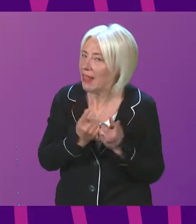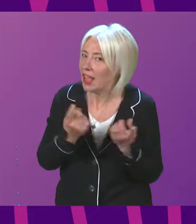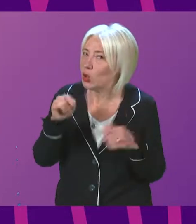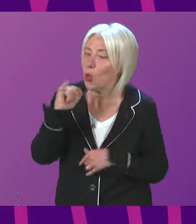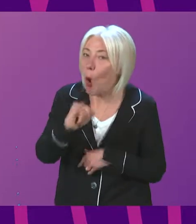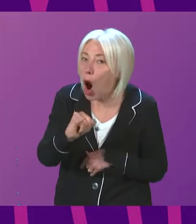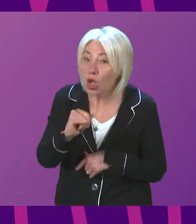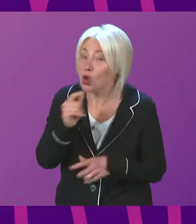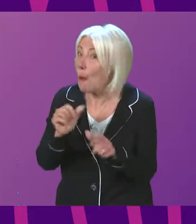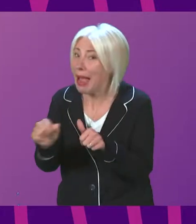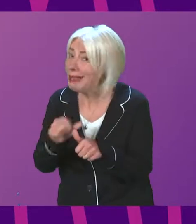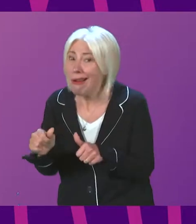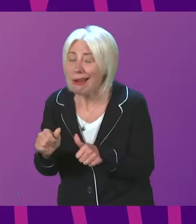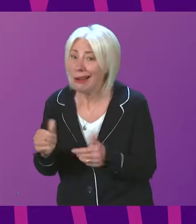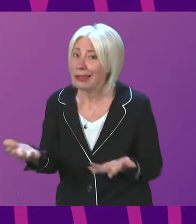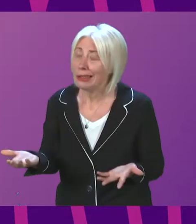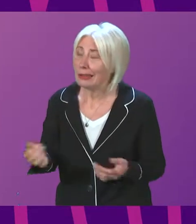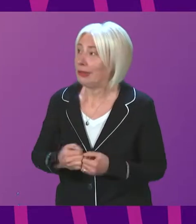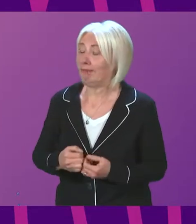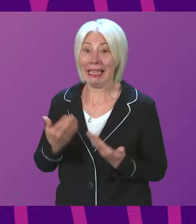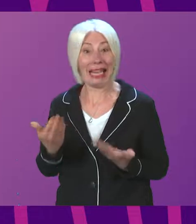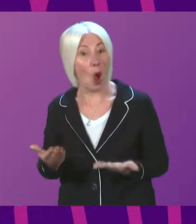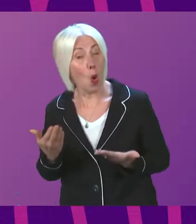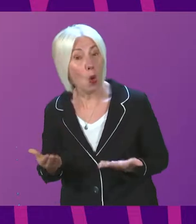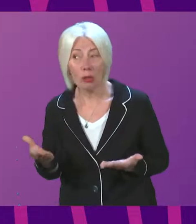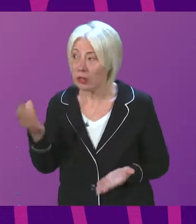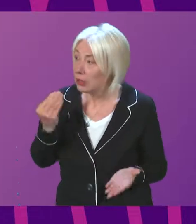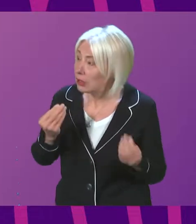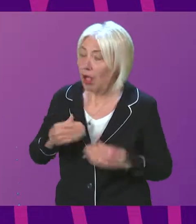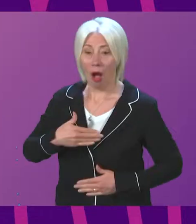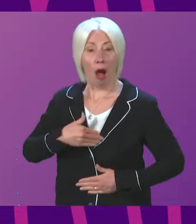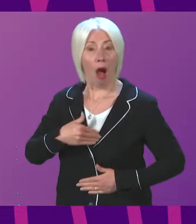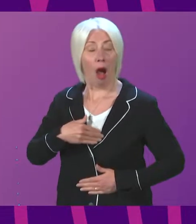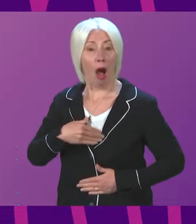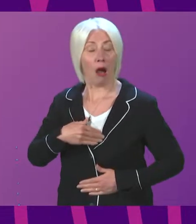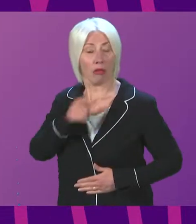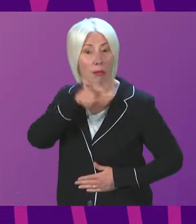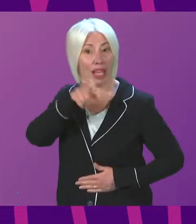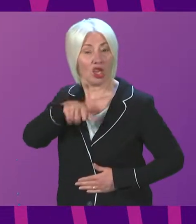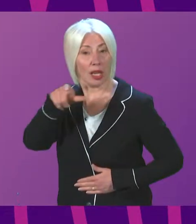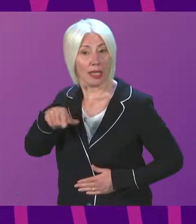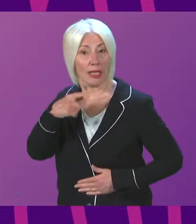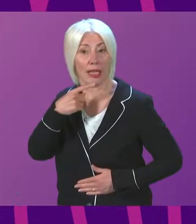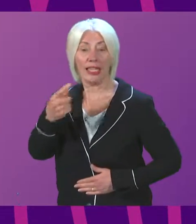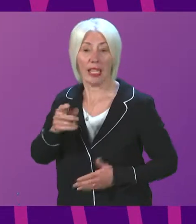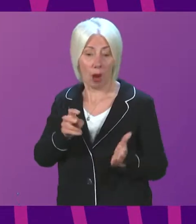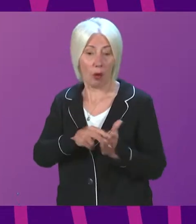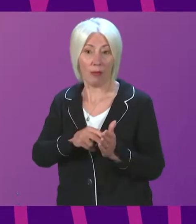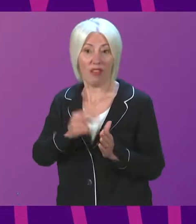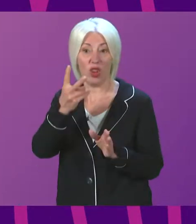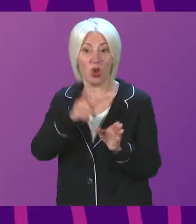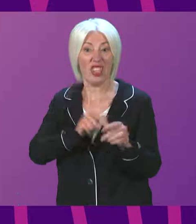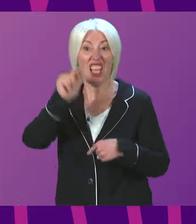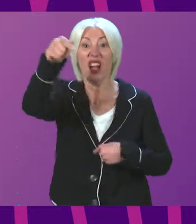Not better, First Minister. Now we are hearing of heart patients being given appointments two years down the line.